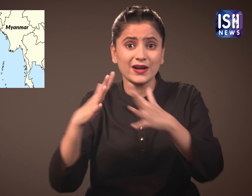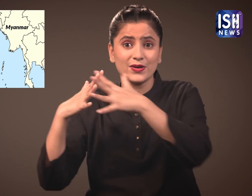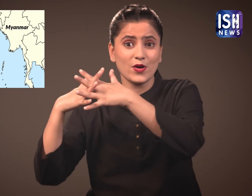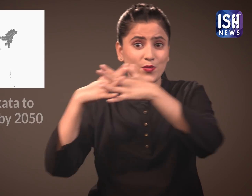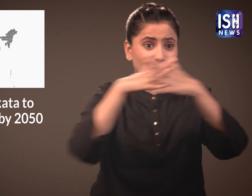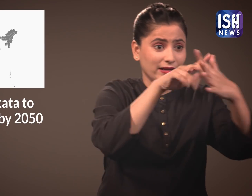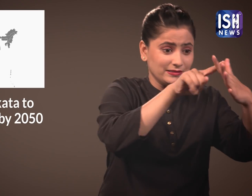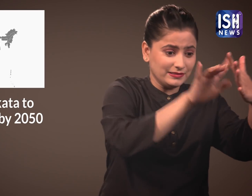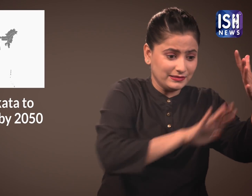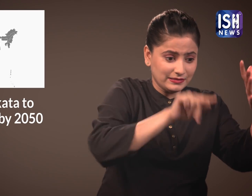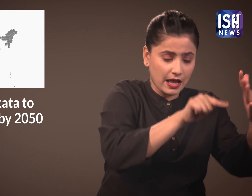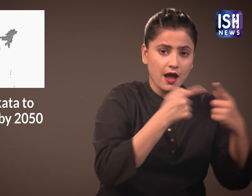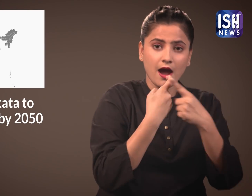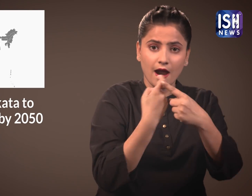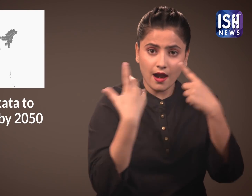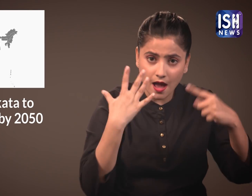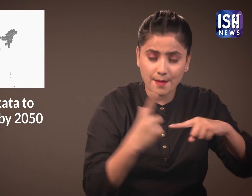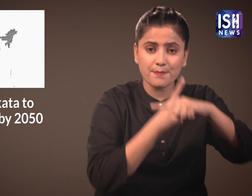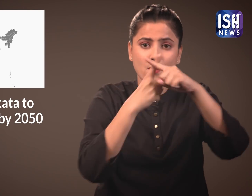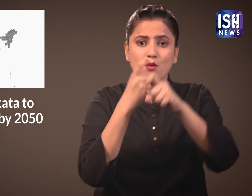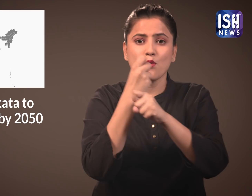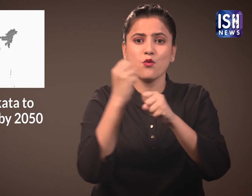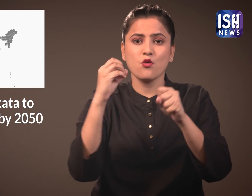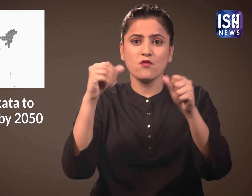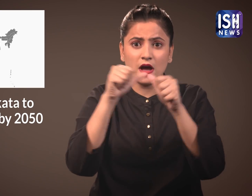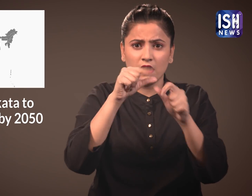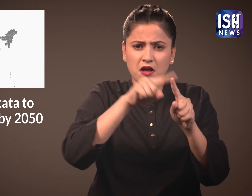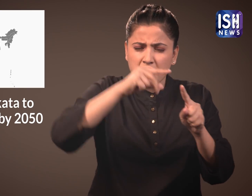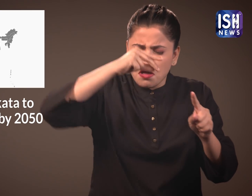On the west Kerala and Goa may also get flooded.